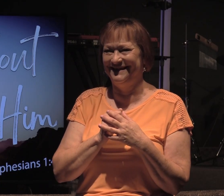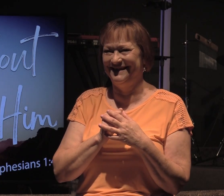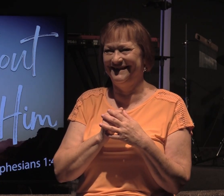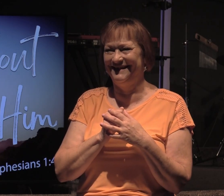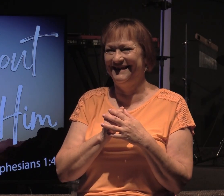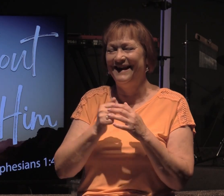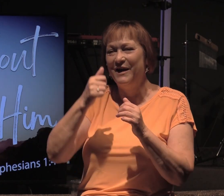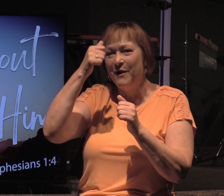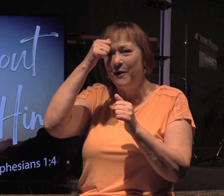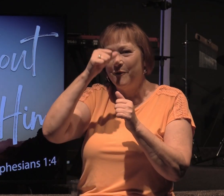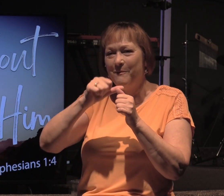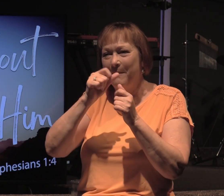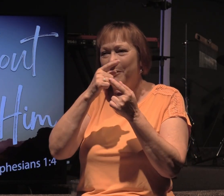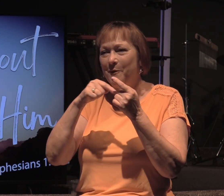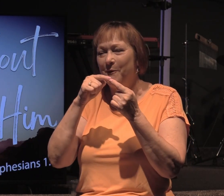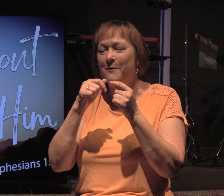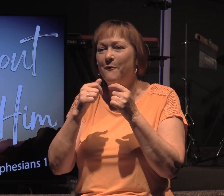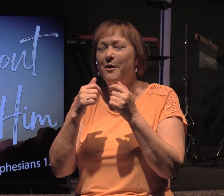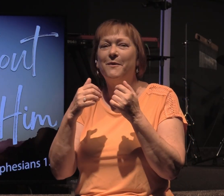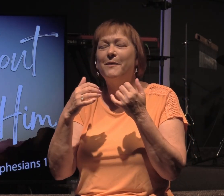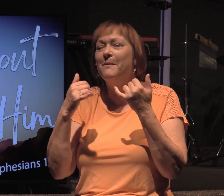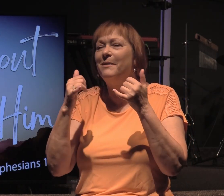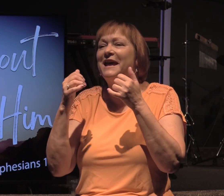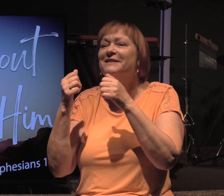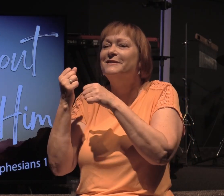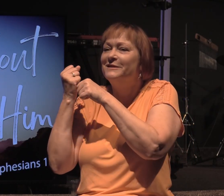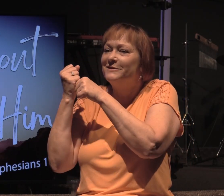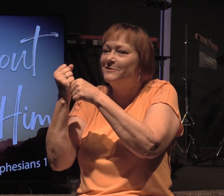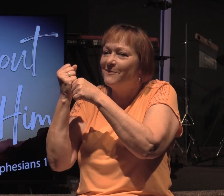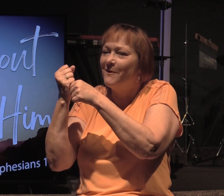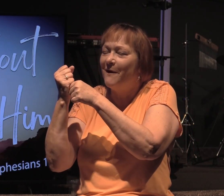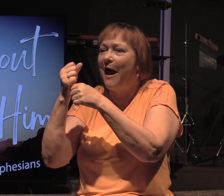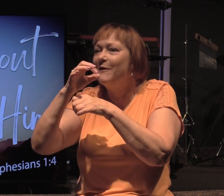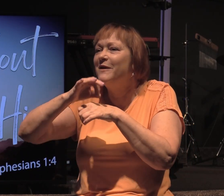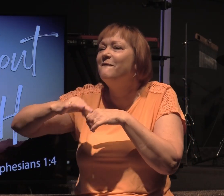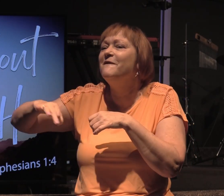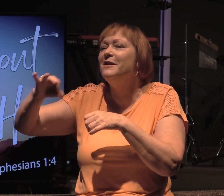Remember guys when we'd be playing softball or baseball out in the field?